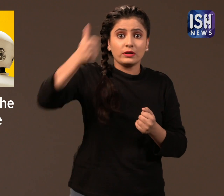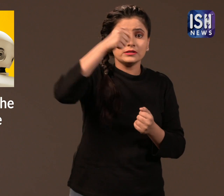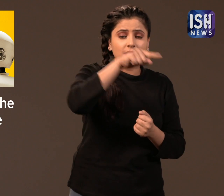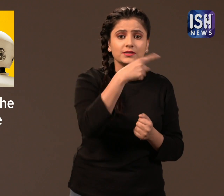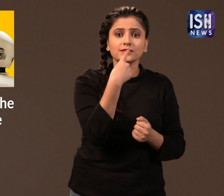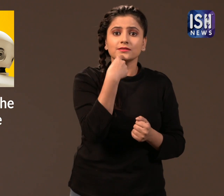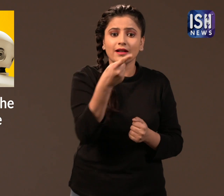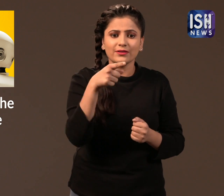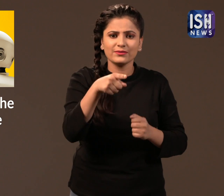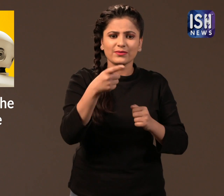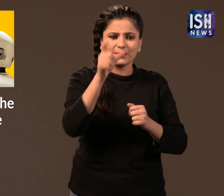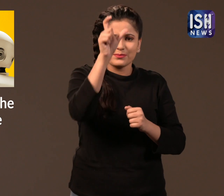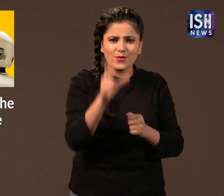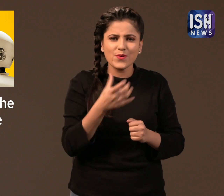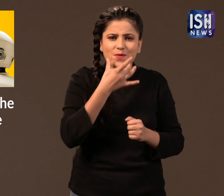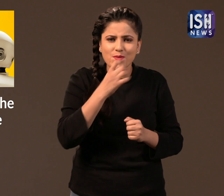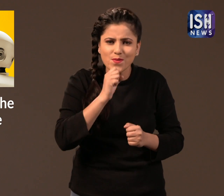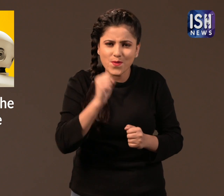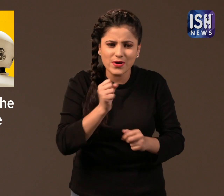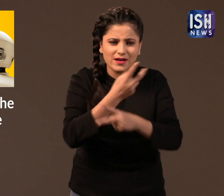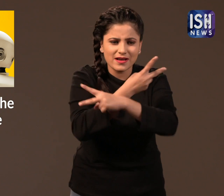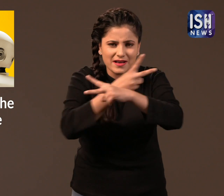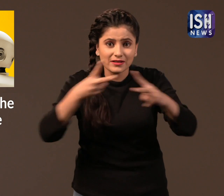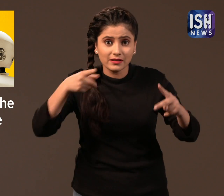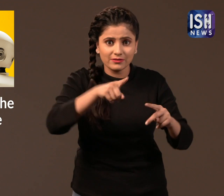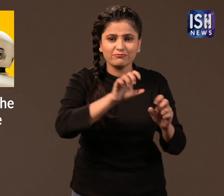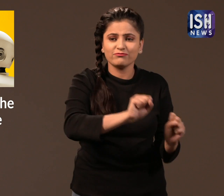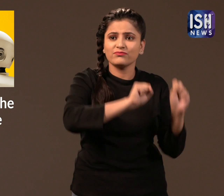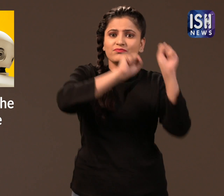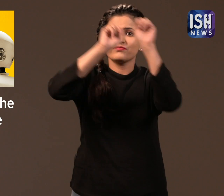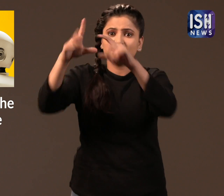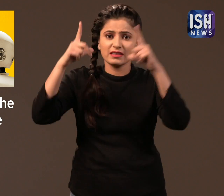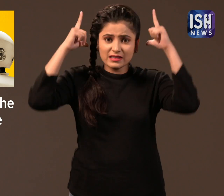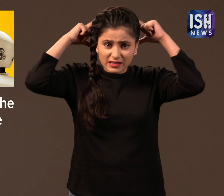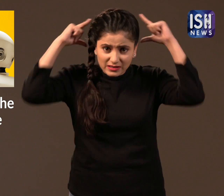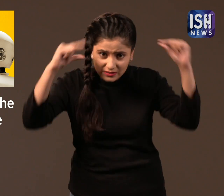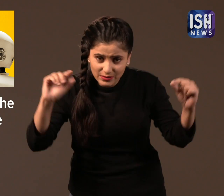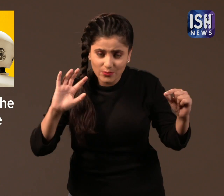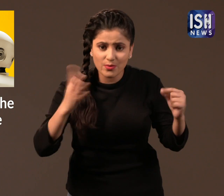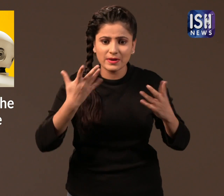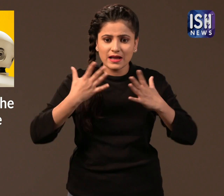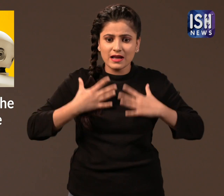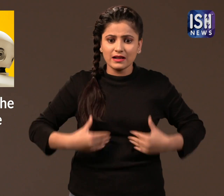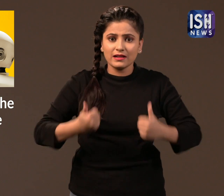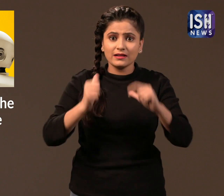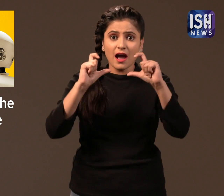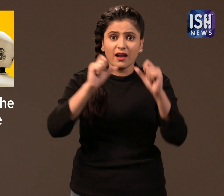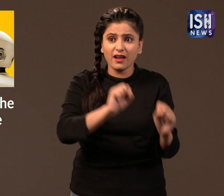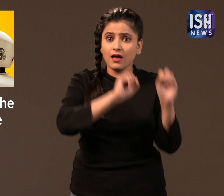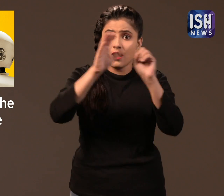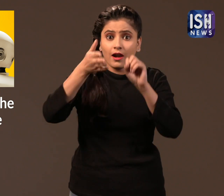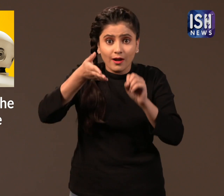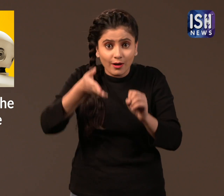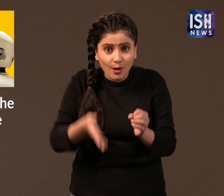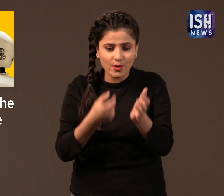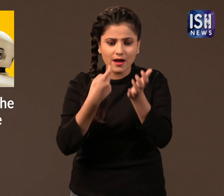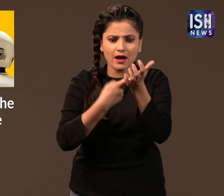A professor at WSU said that instead of sending the elderly to nursing homes or calling for nurses,